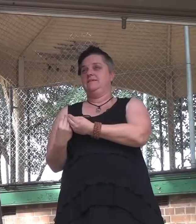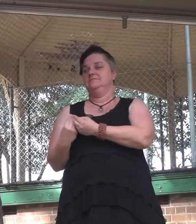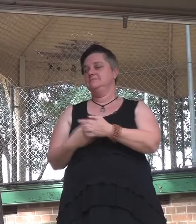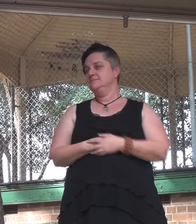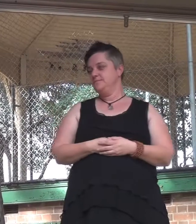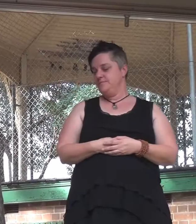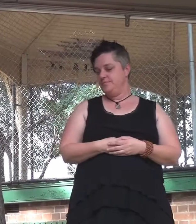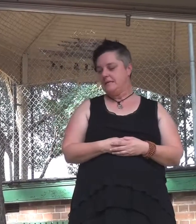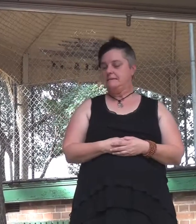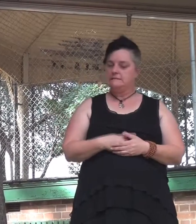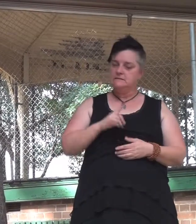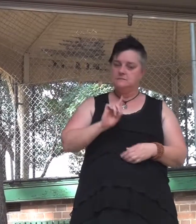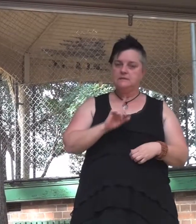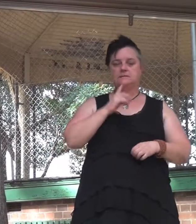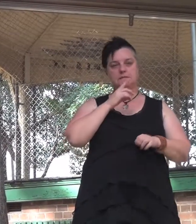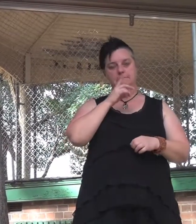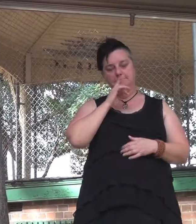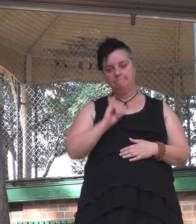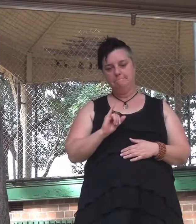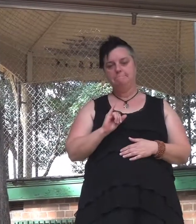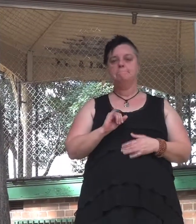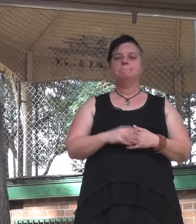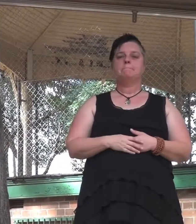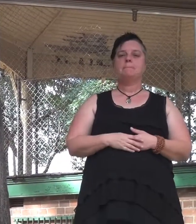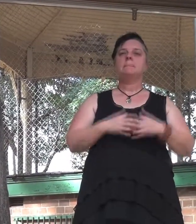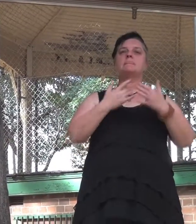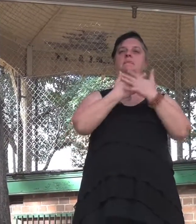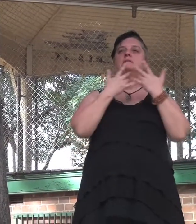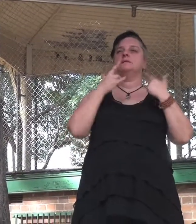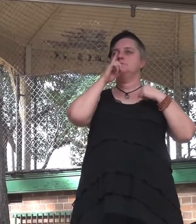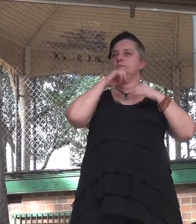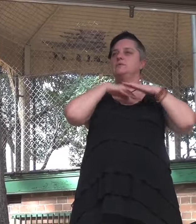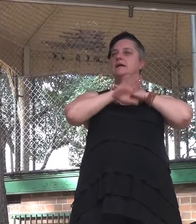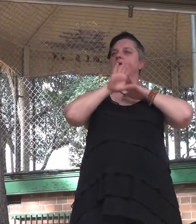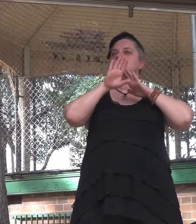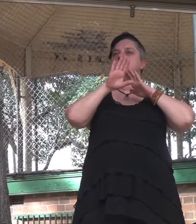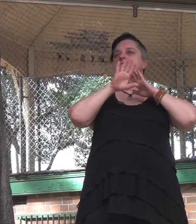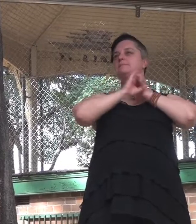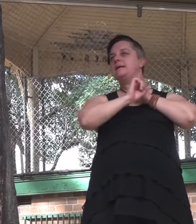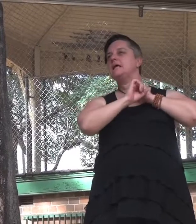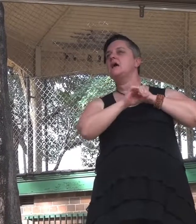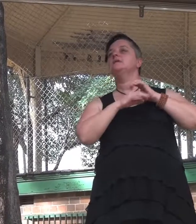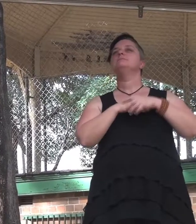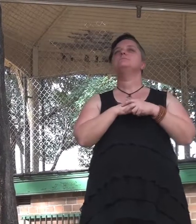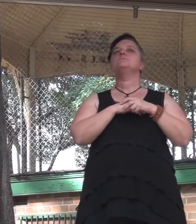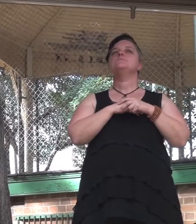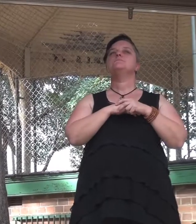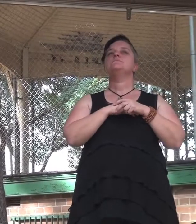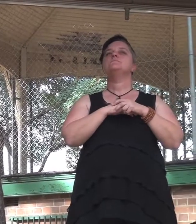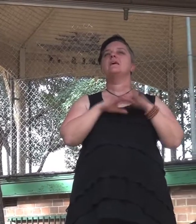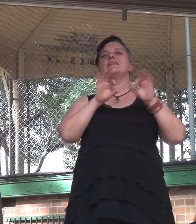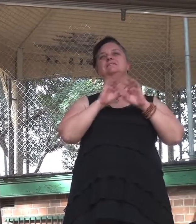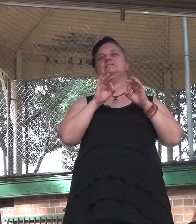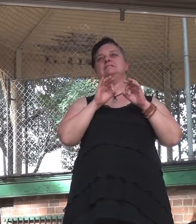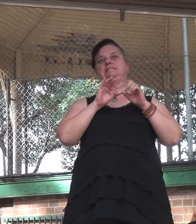Unfortunately, and I say this as a journalist myself, many in the press are not helping the situation. In fact, they see their role as